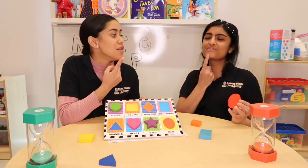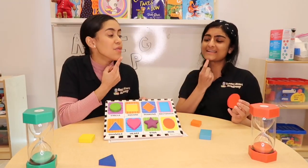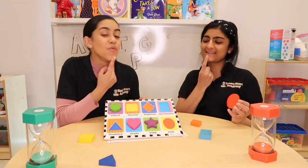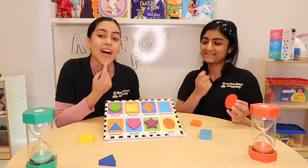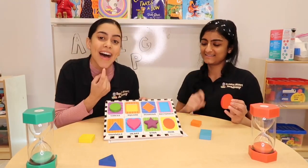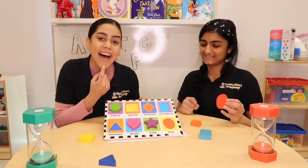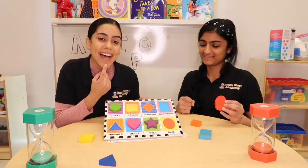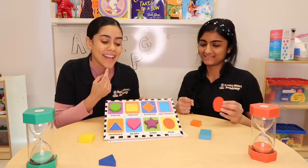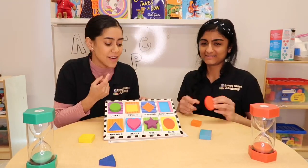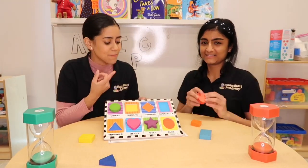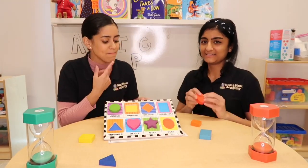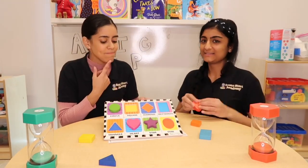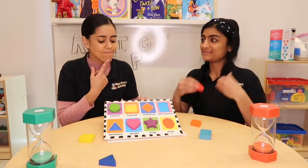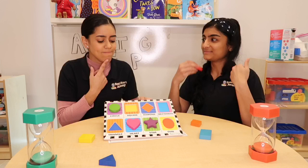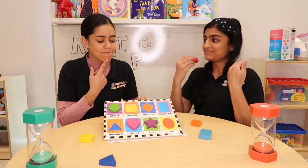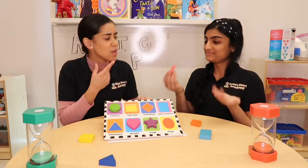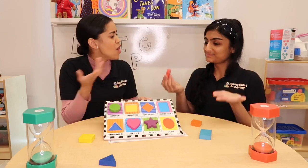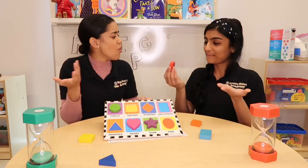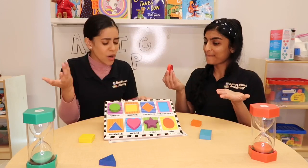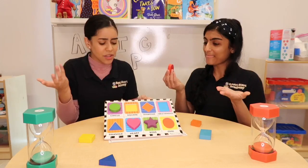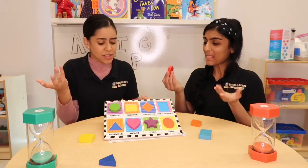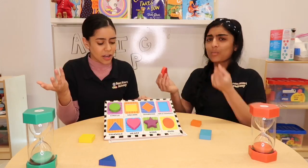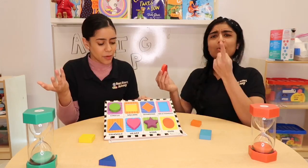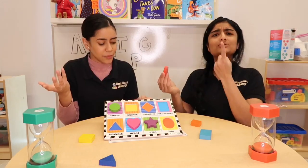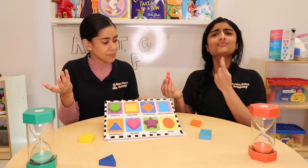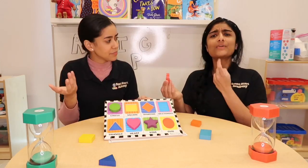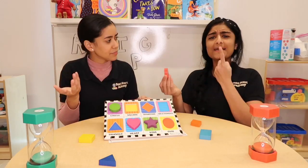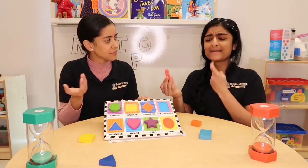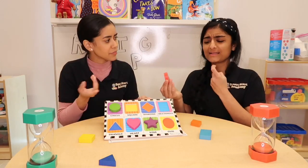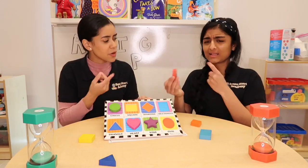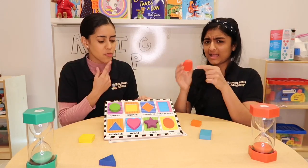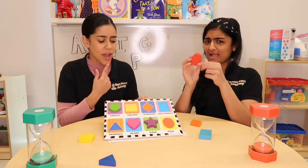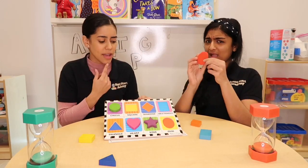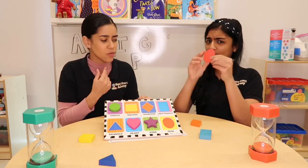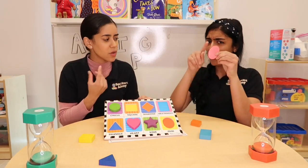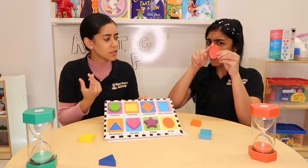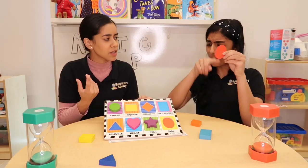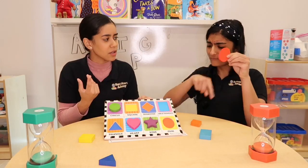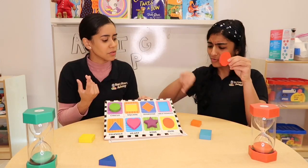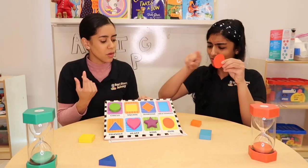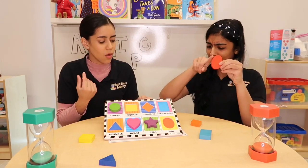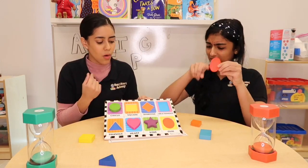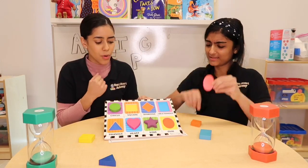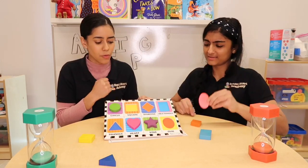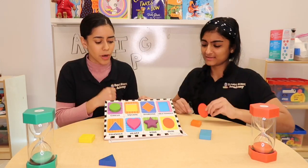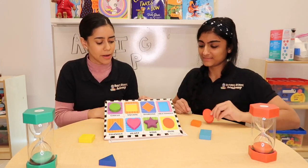Red. Hmm, where does it go? Red. Where does it go? The oval red.